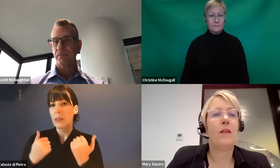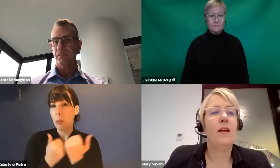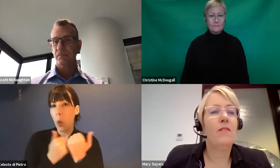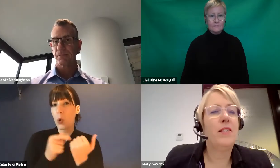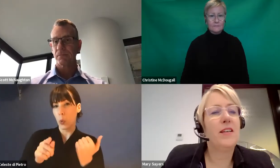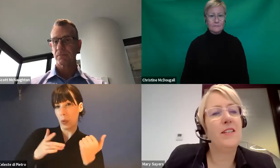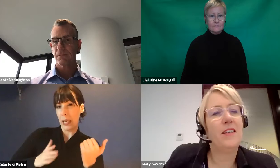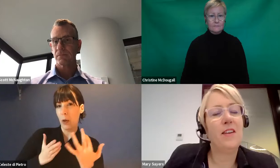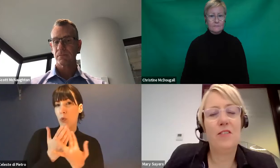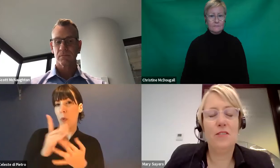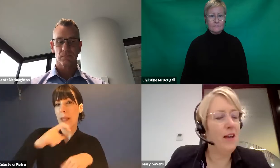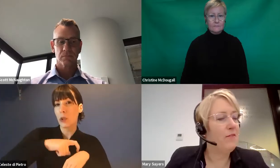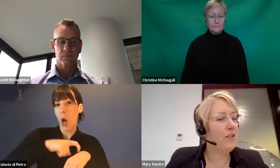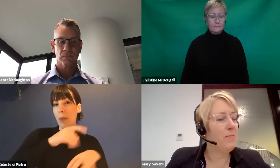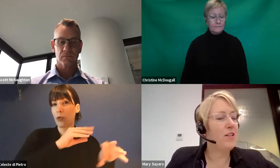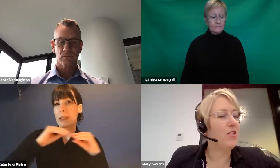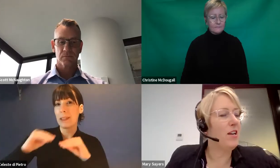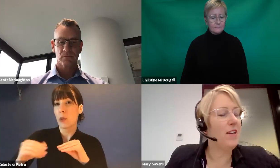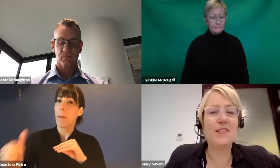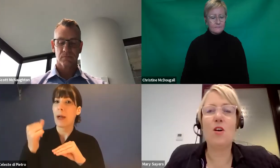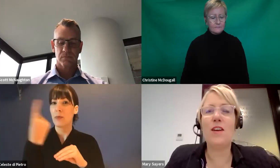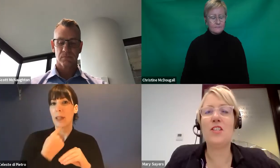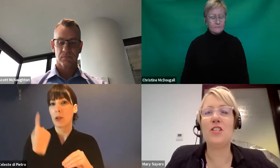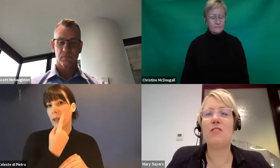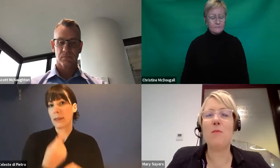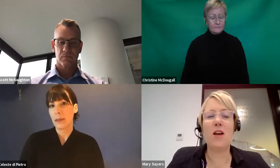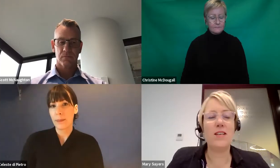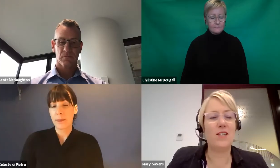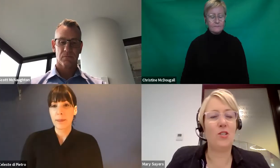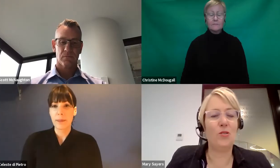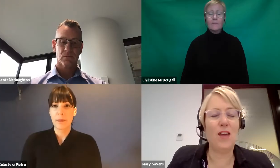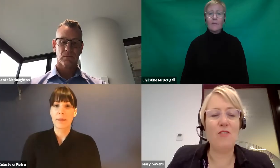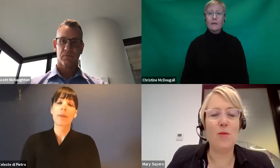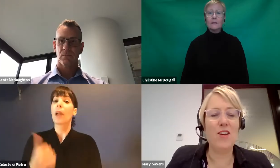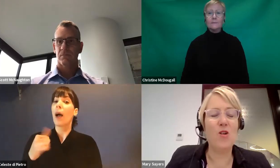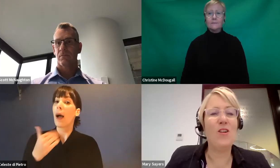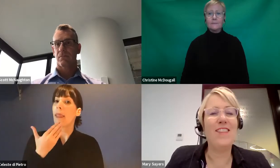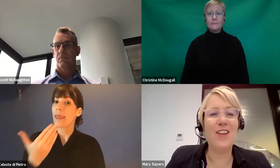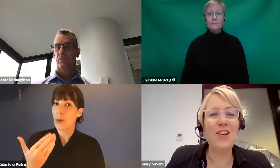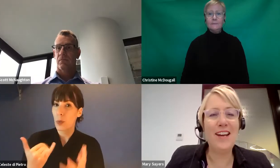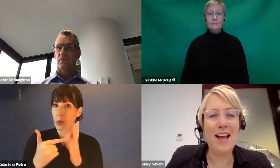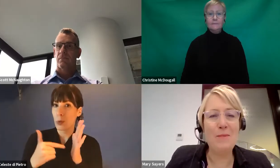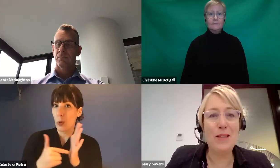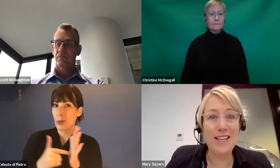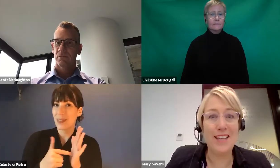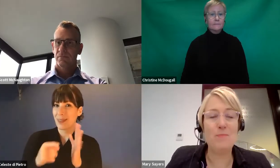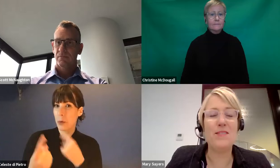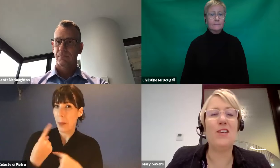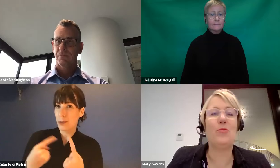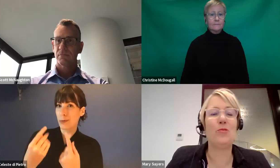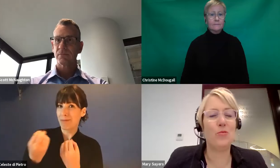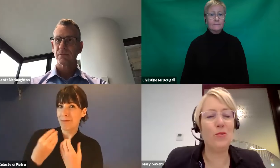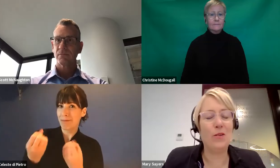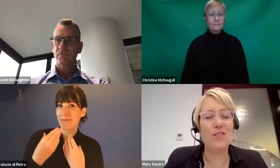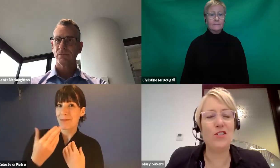transition. Fantastic. Thank you very much, Scott. And just a reminder to everyone on the line, please keep